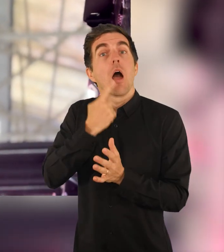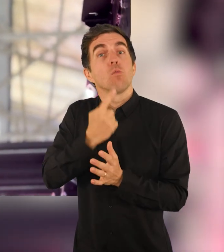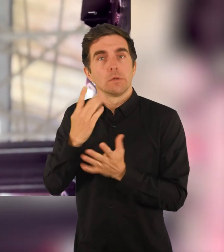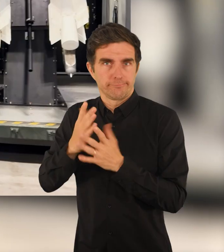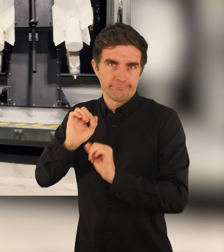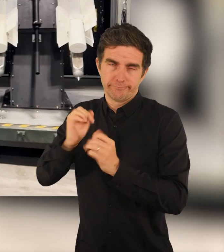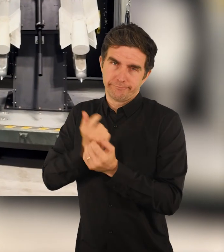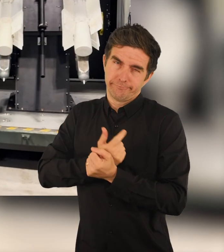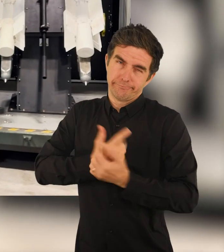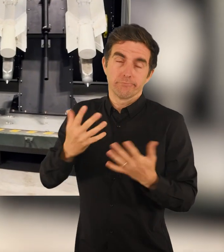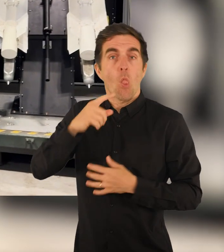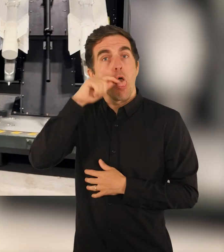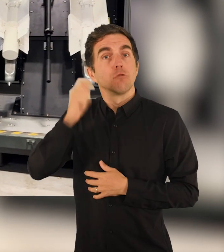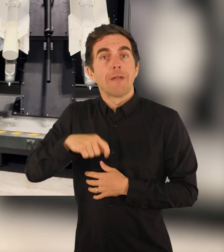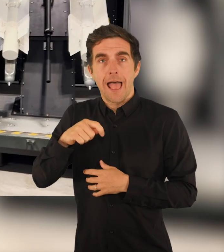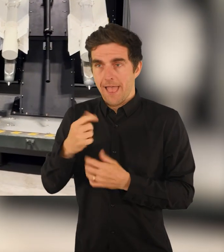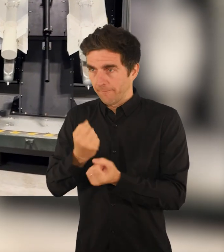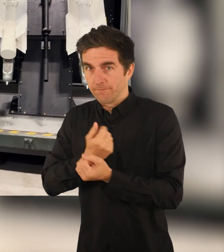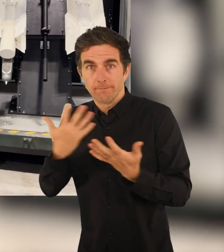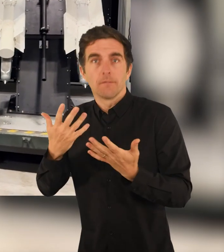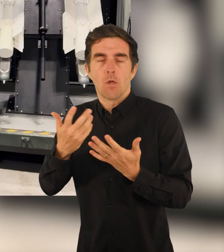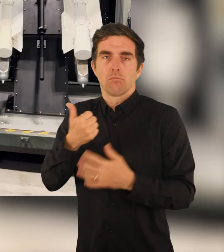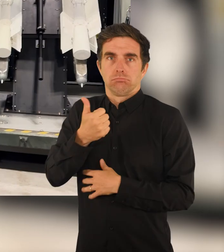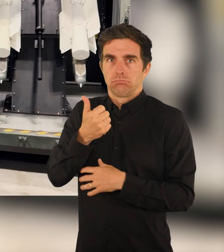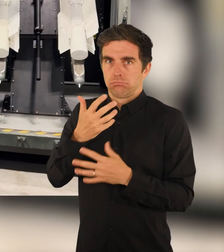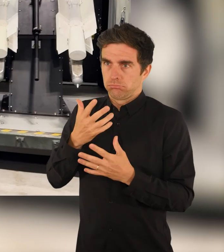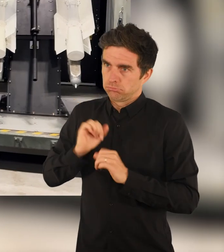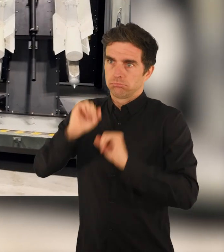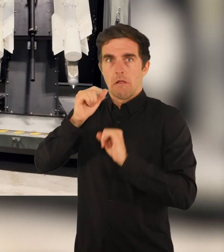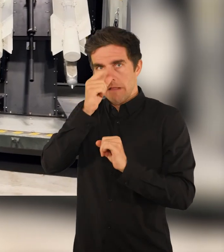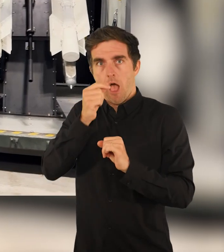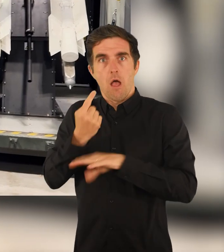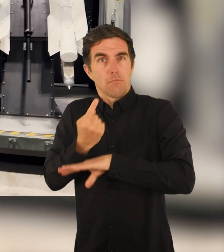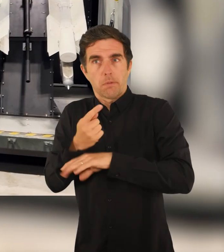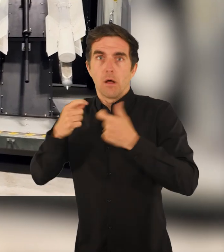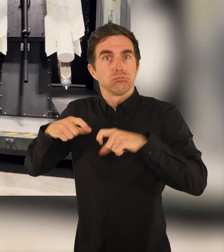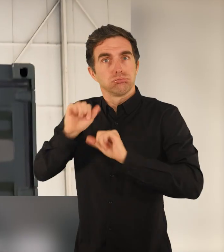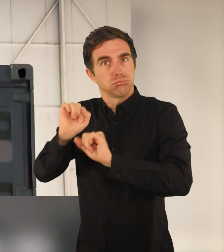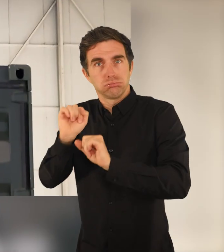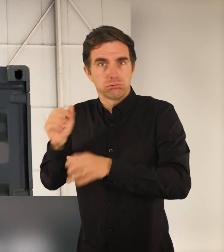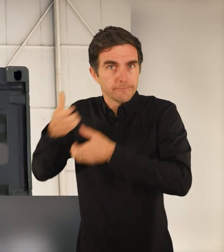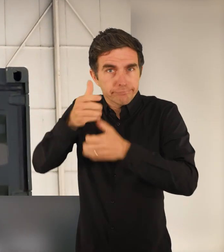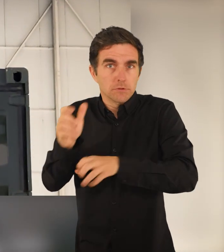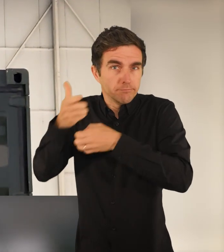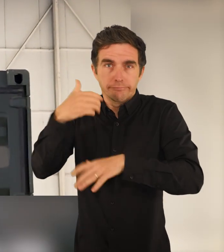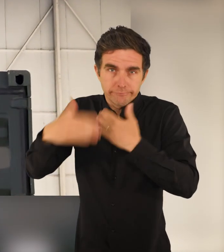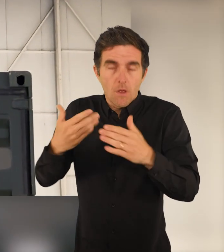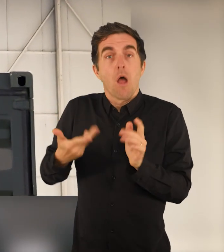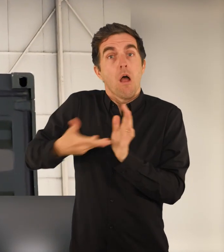stocks in large numbers and therefore it's one of these capabilities which Ukraine will be able to sustain. The tracking system uses a very effective